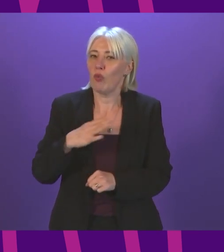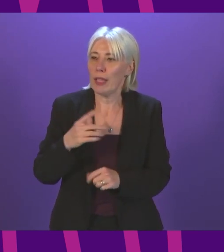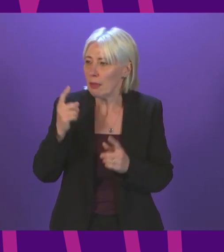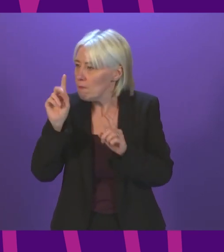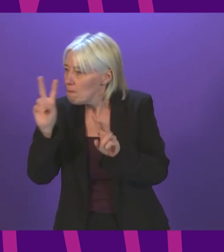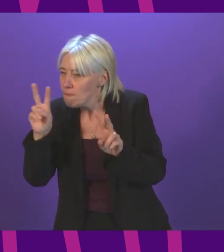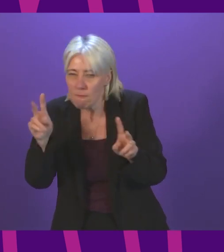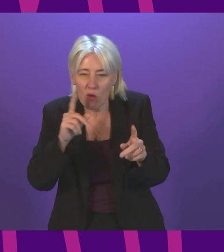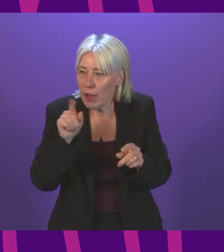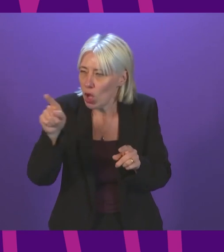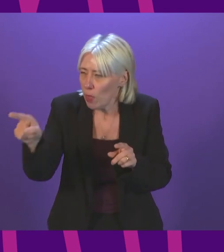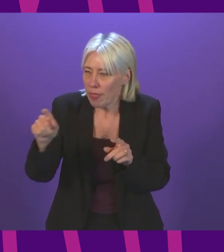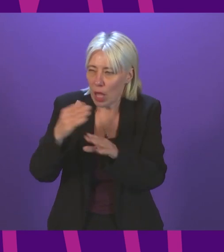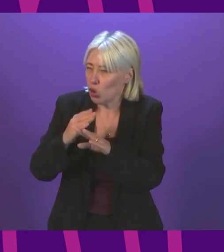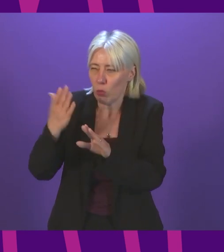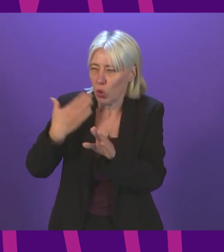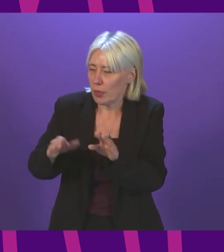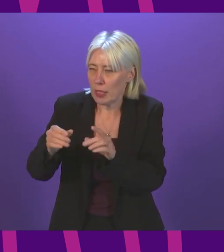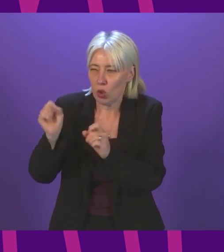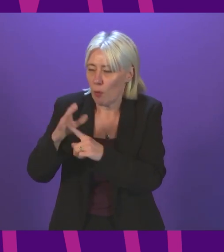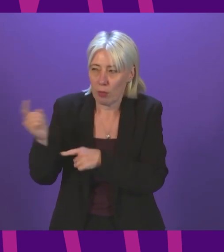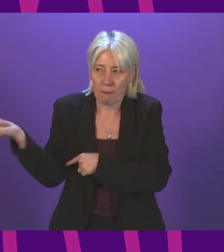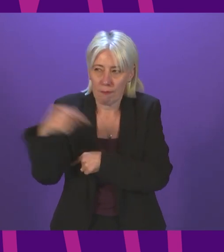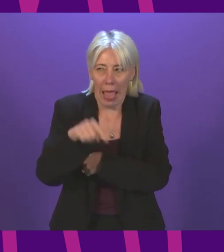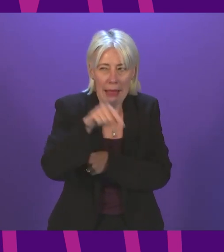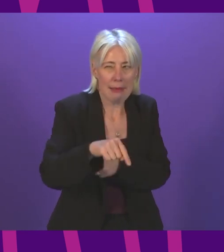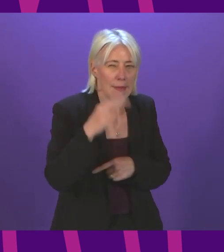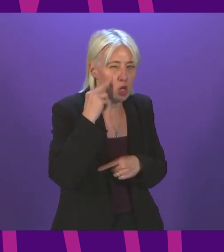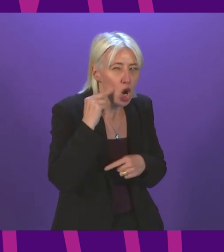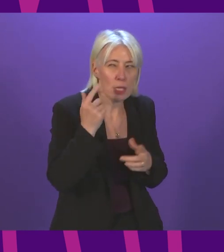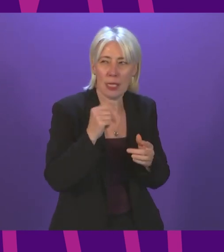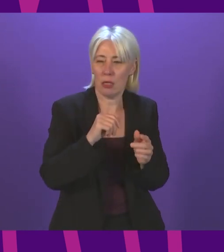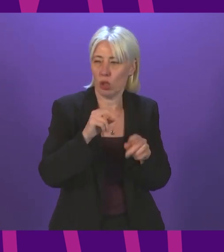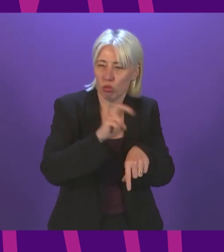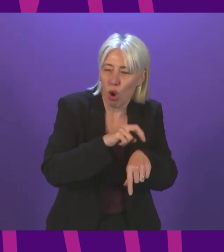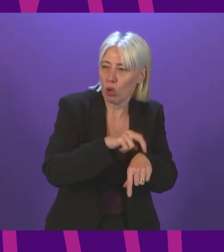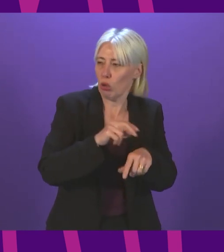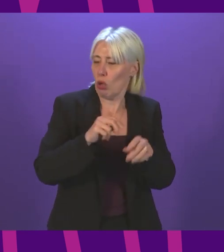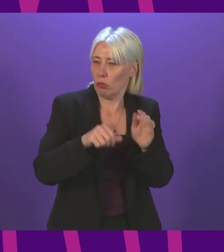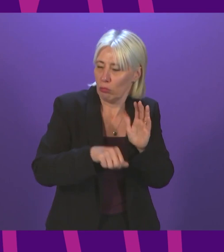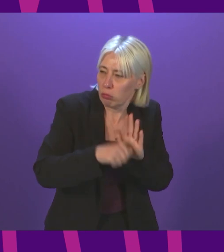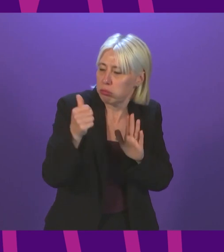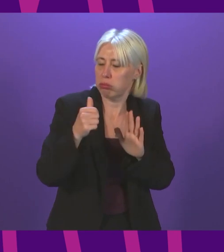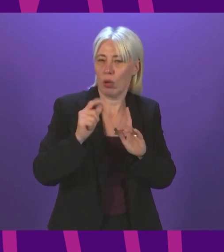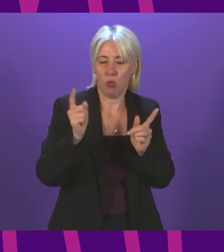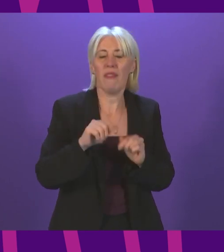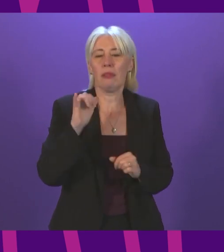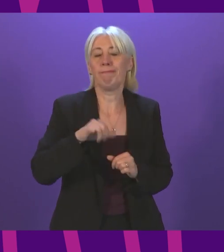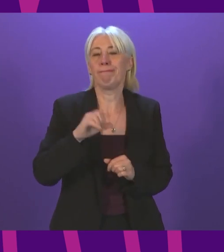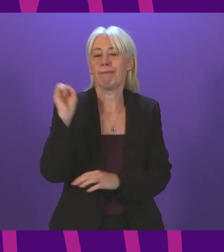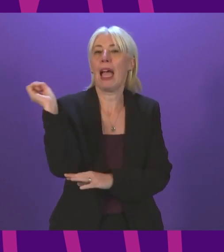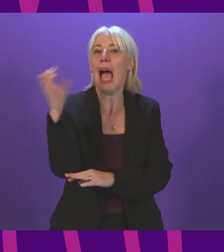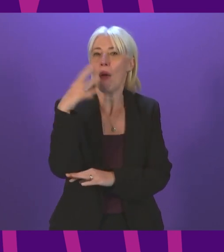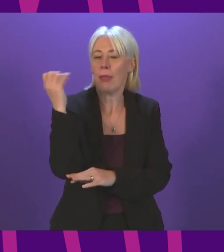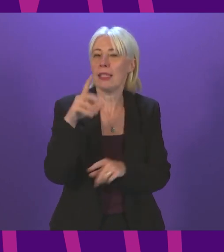staff can be redeployed into the front line where appropriate and where necessary. So that is being done. I mentioned, of course, in the ambulance service